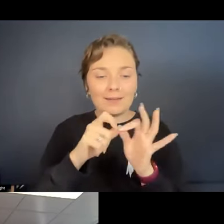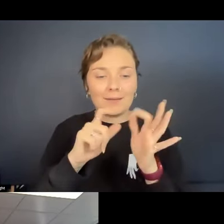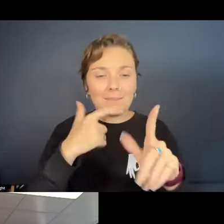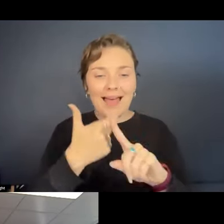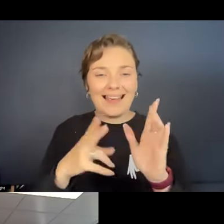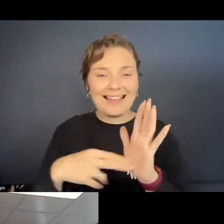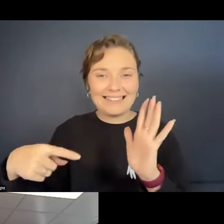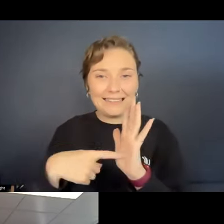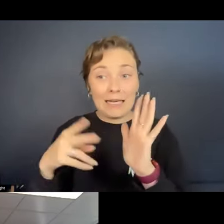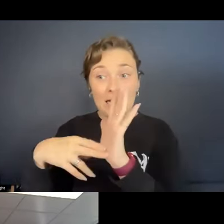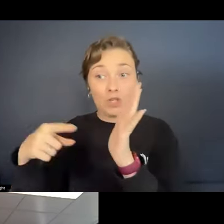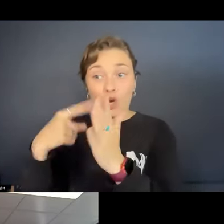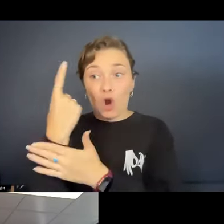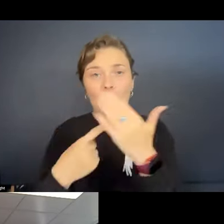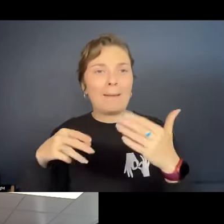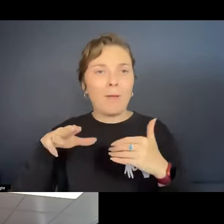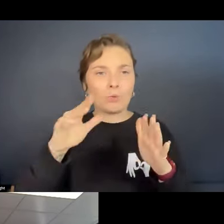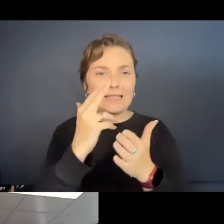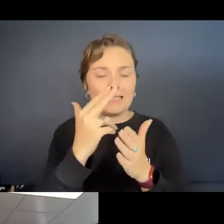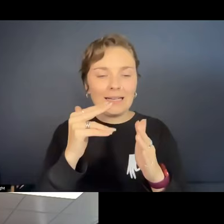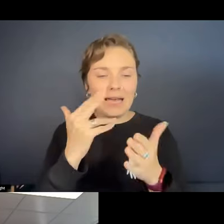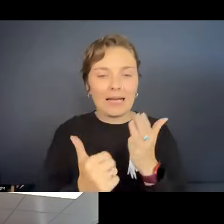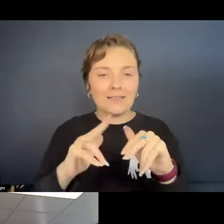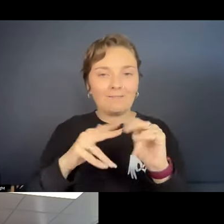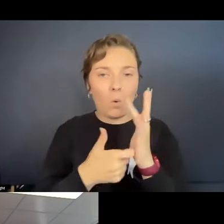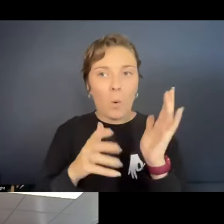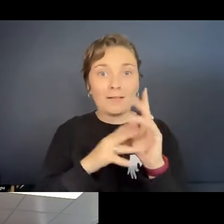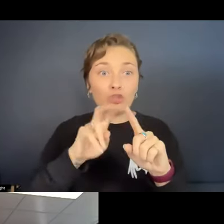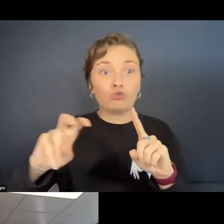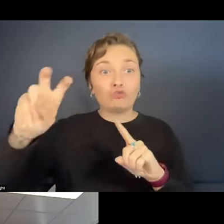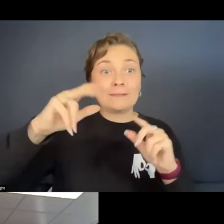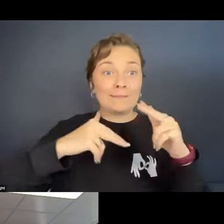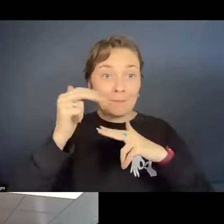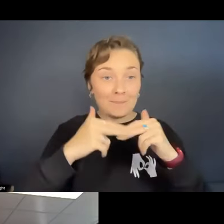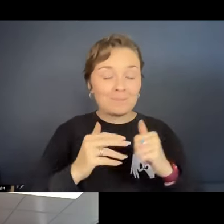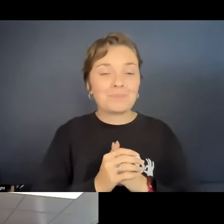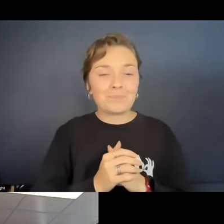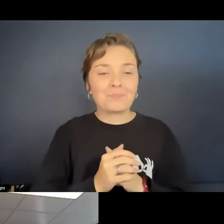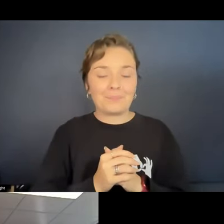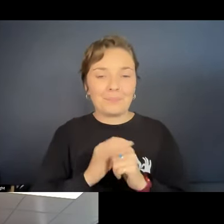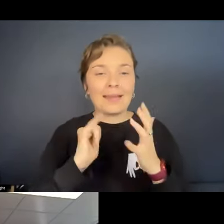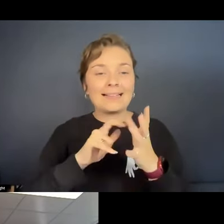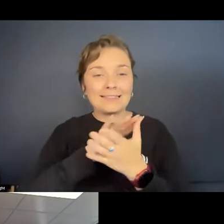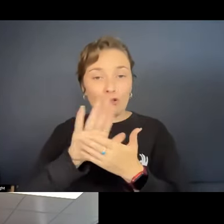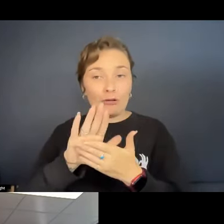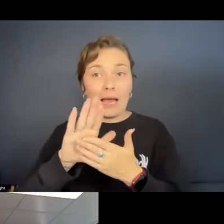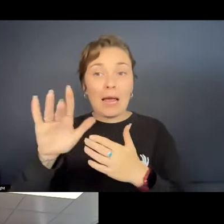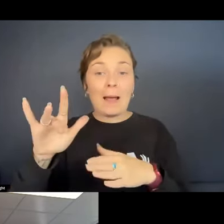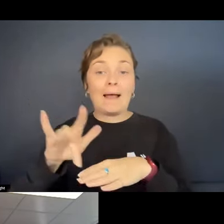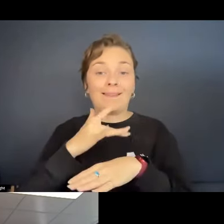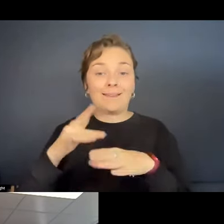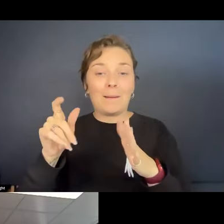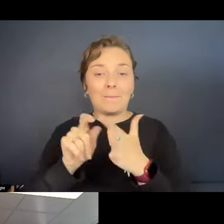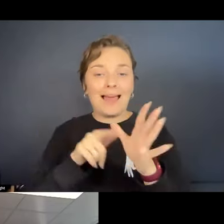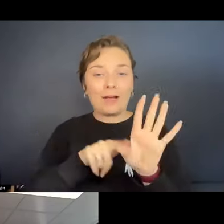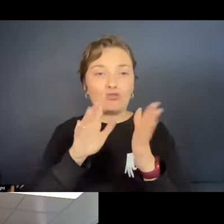Territory's only multi-artform touring development agency. Sarah is a playwright and theatre maker who graduated